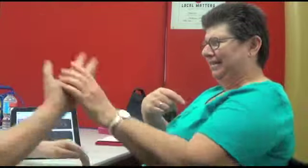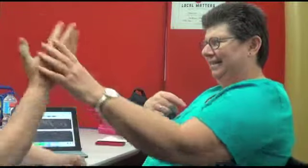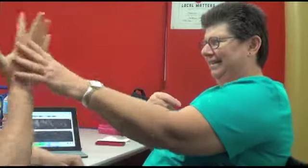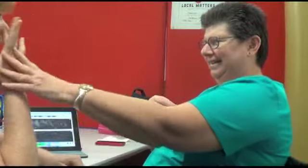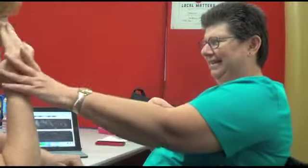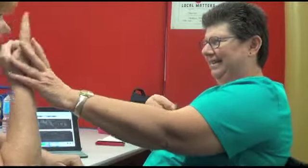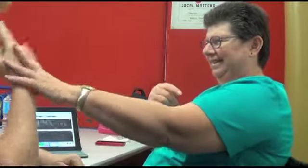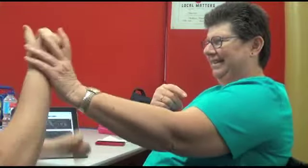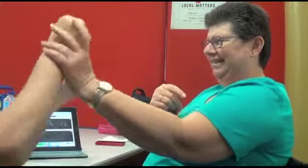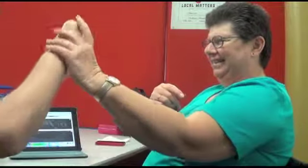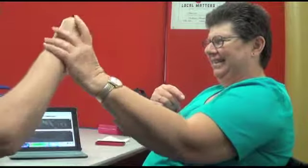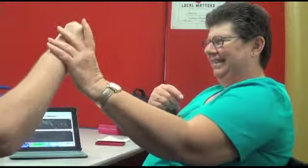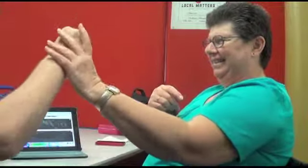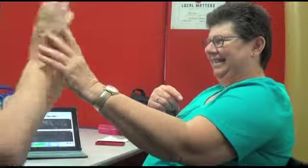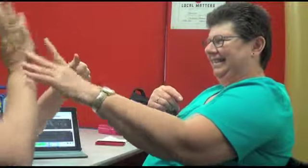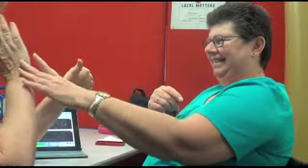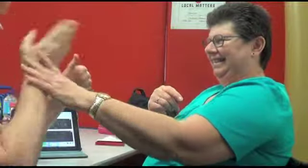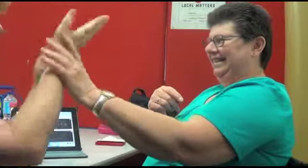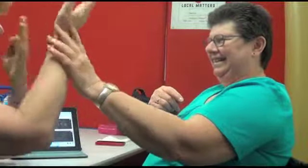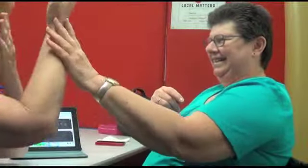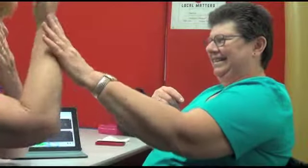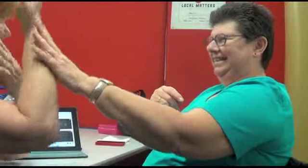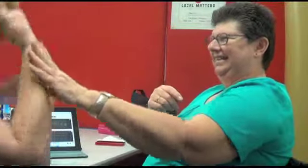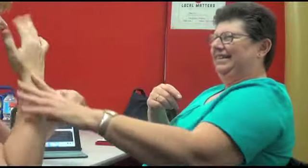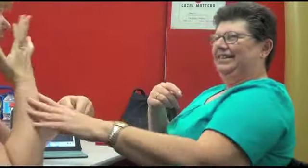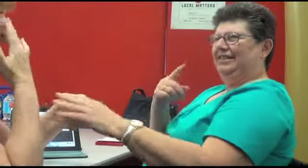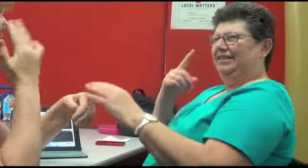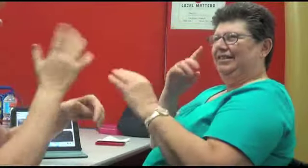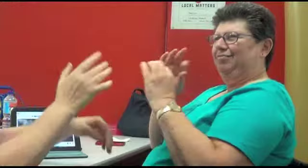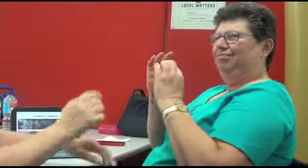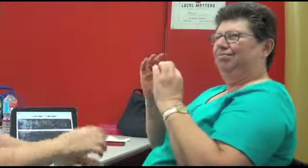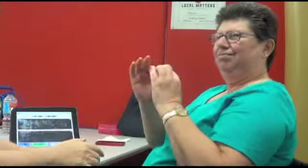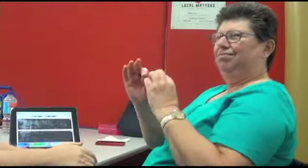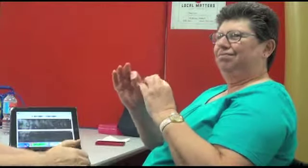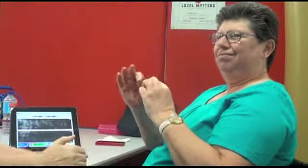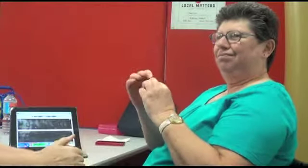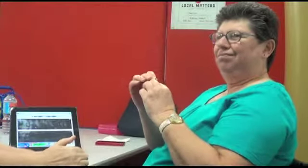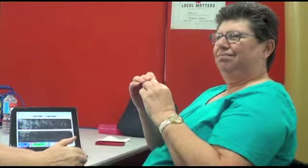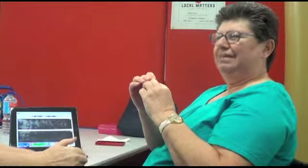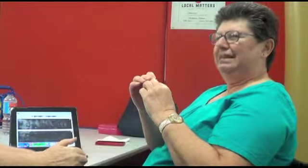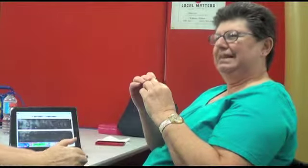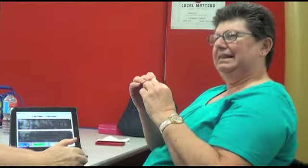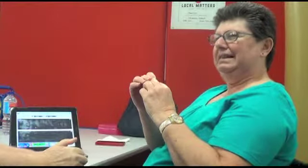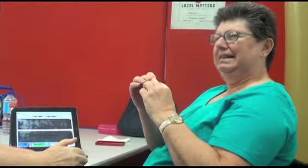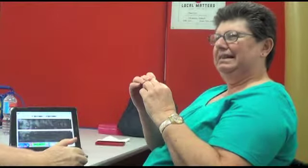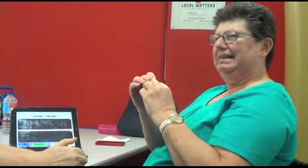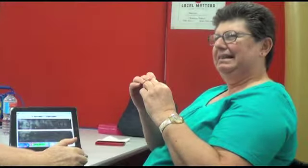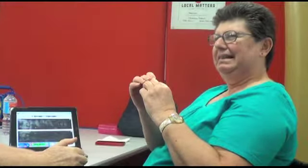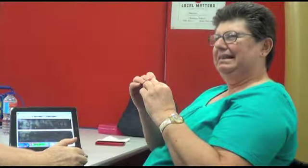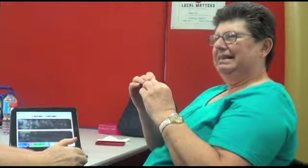now. We have exactly the same face. When was the last time you saw your auntie? I haven't seen her for